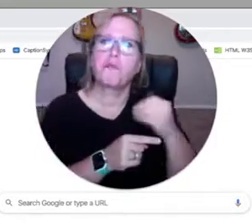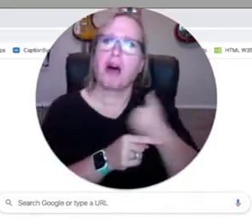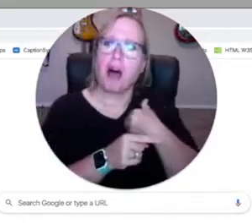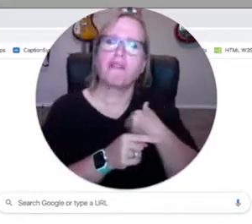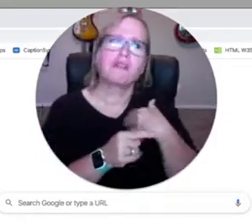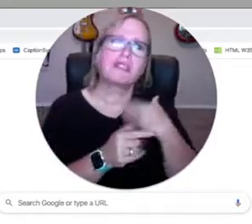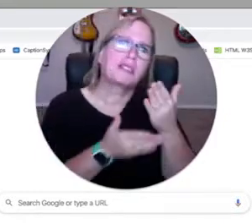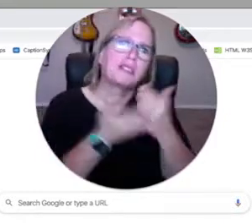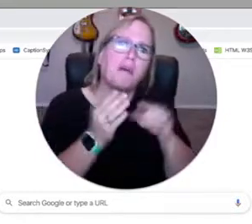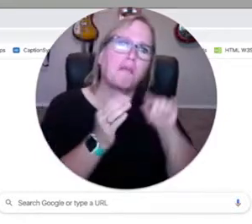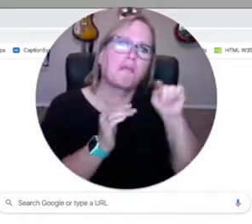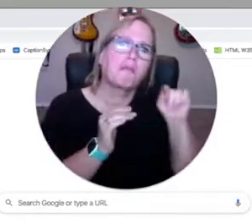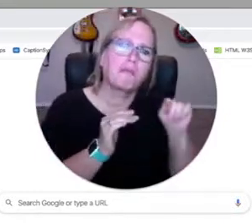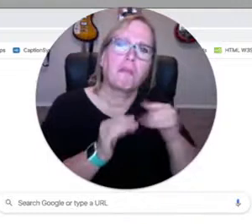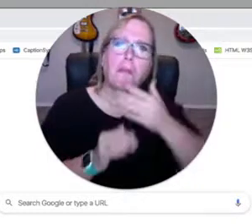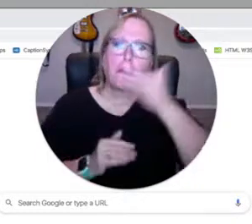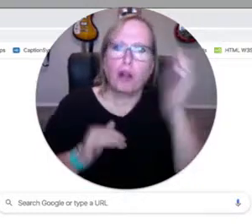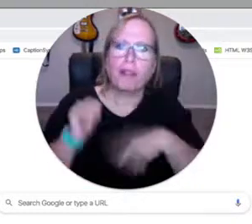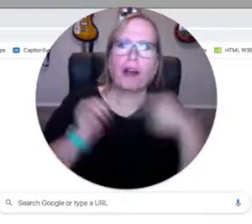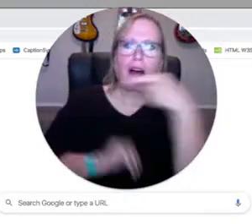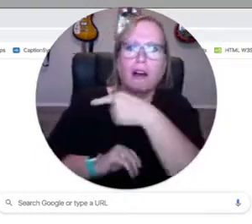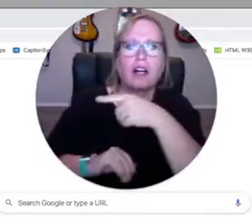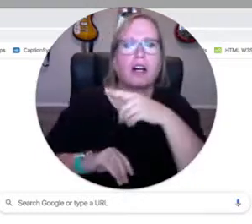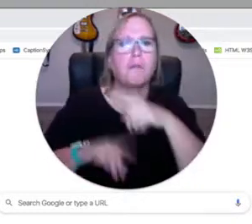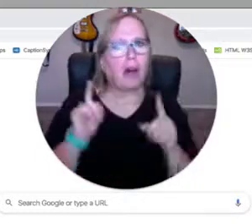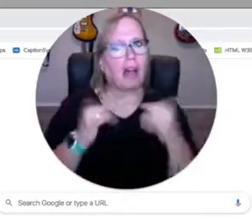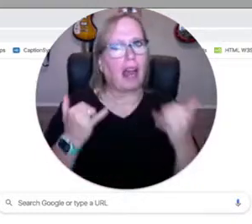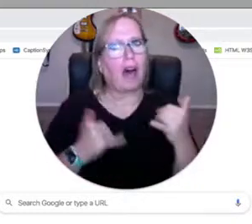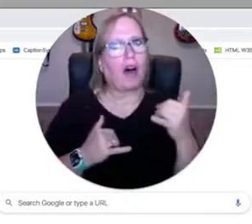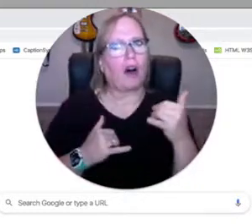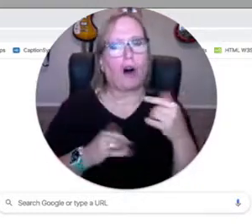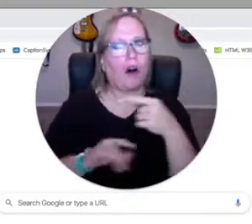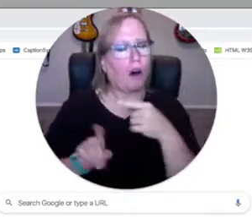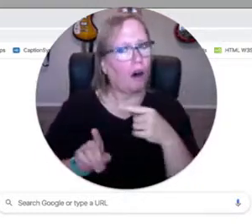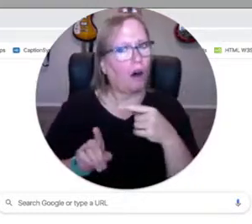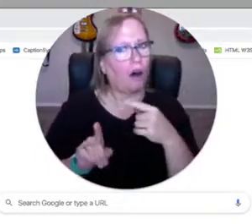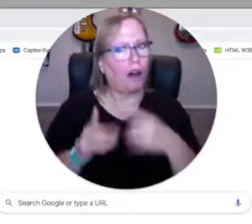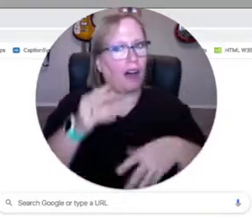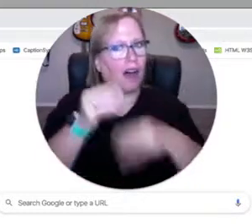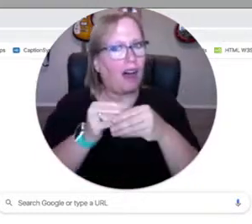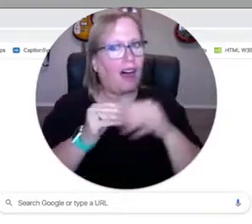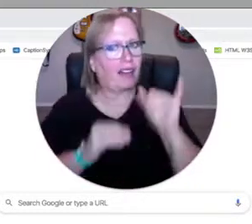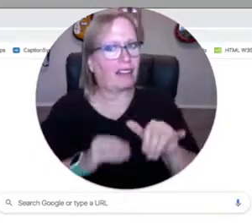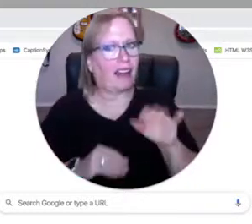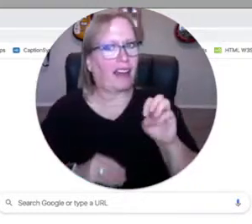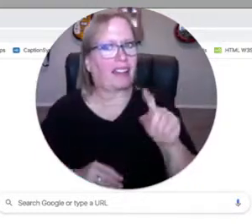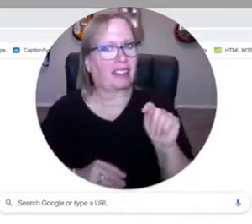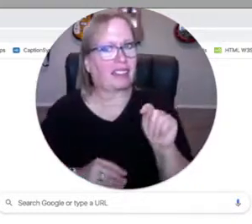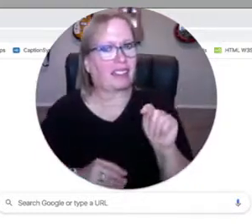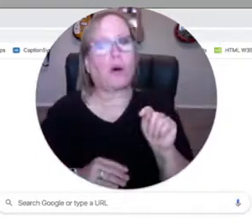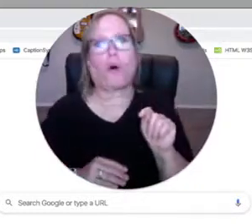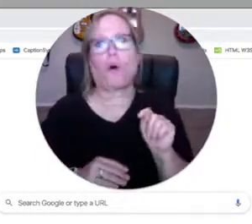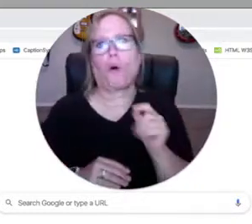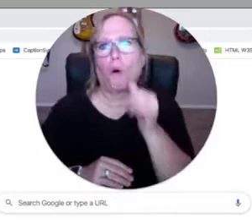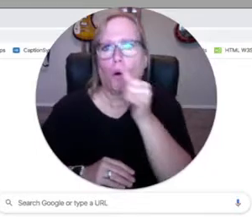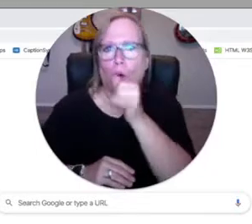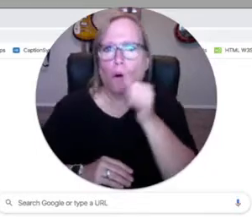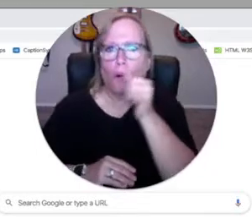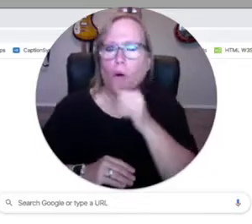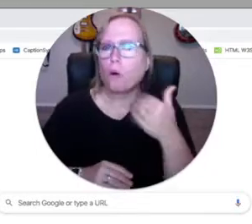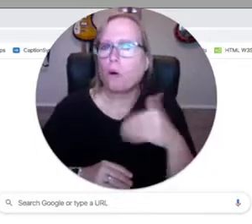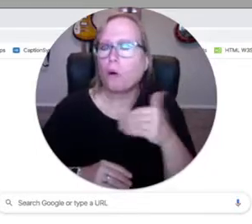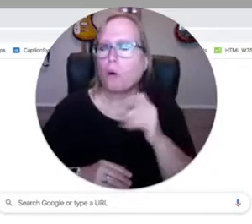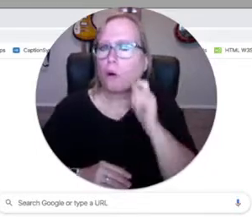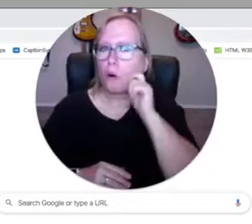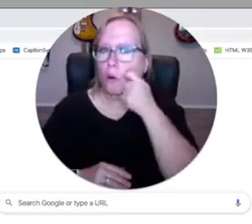Zoom, but then again, Zoom also has some things that are better than Google Meet. But now that Google Meet has added